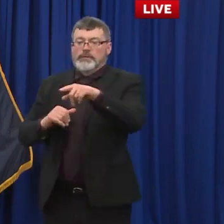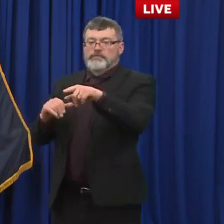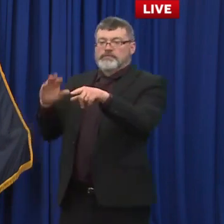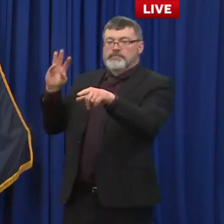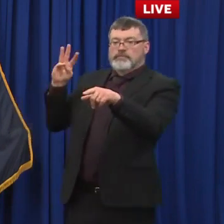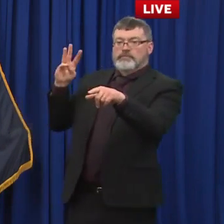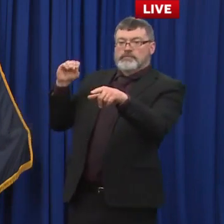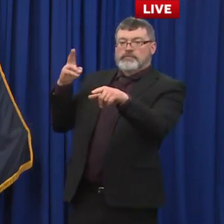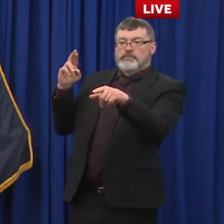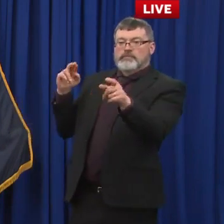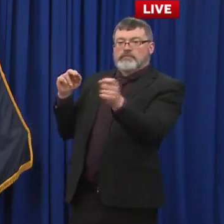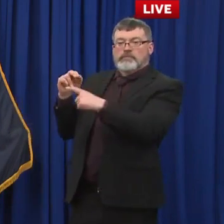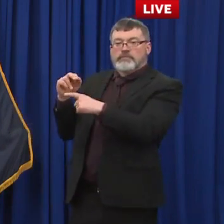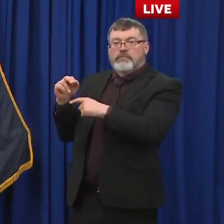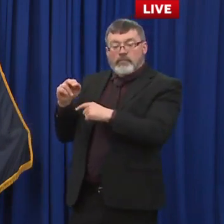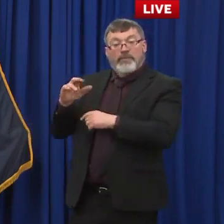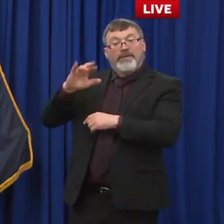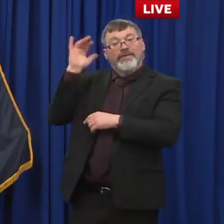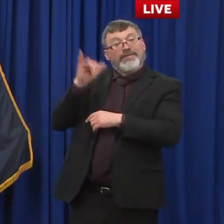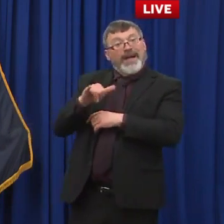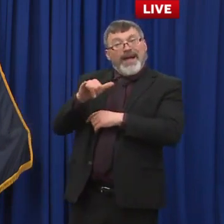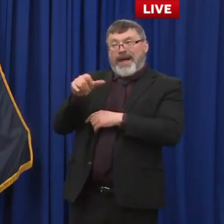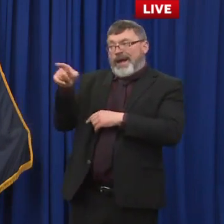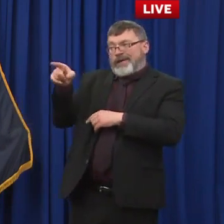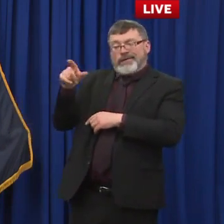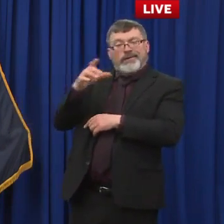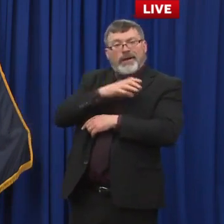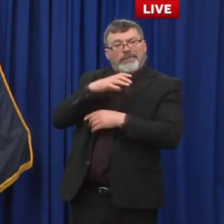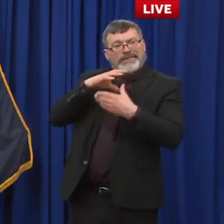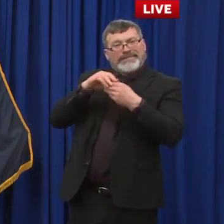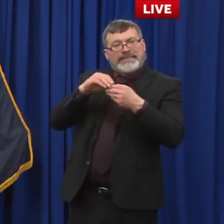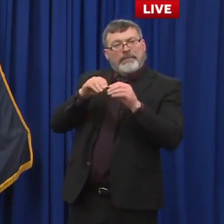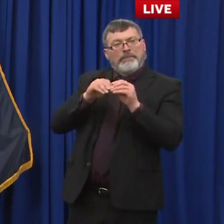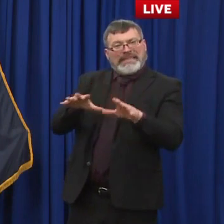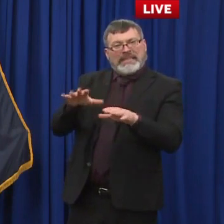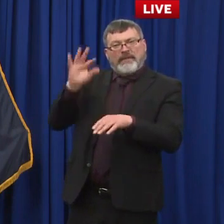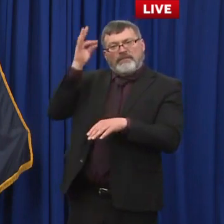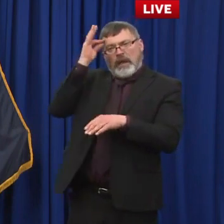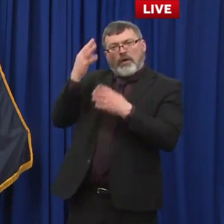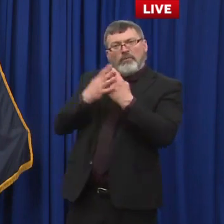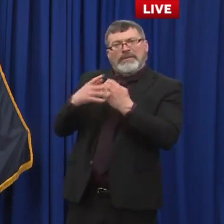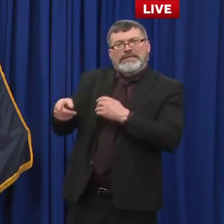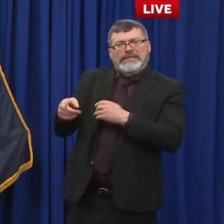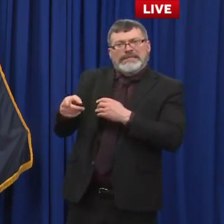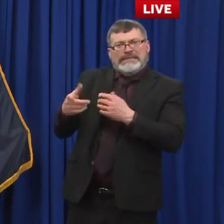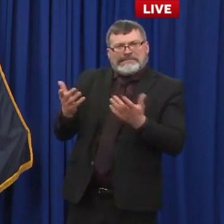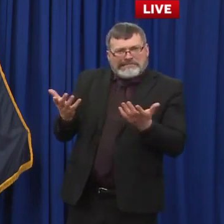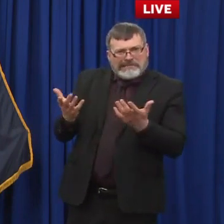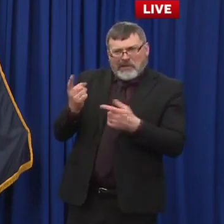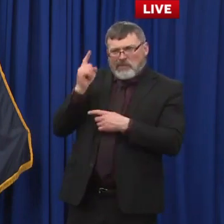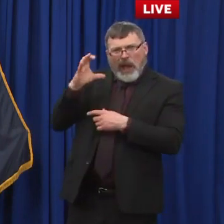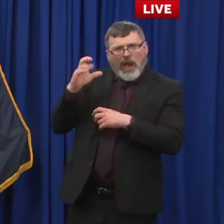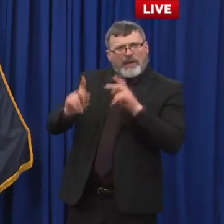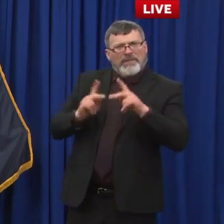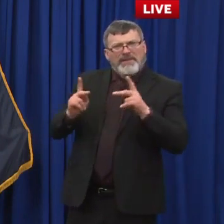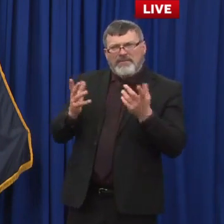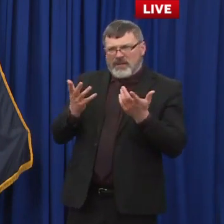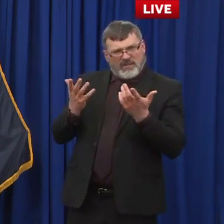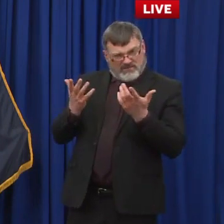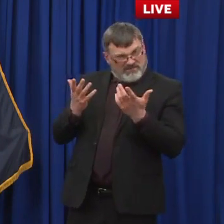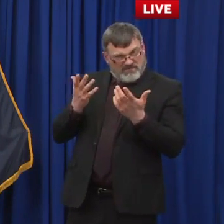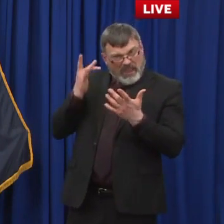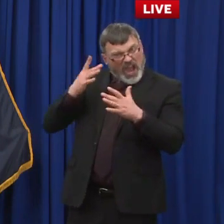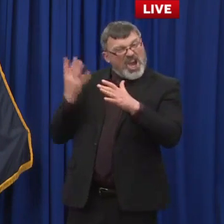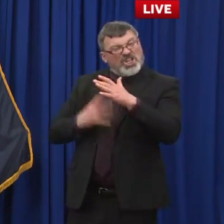the surrounding area that, you know, there's members of the community going in and out of that facility? Well, I guess the only, you know, the federal prison situation is very